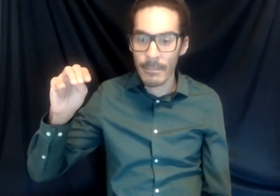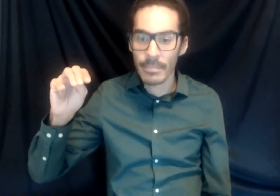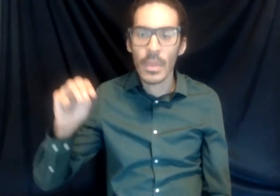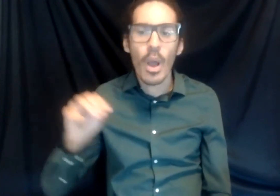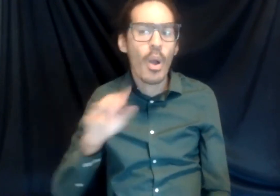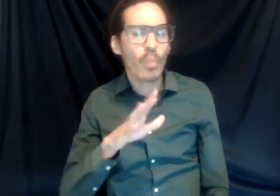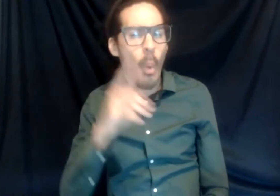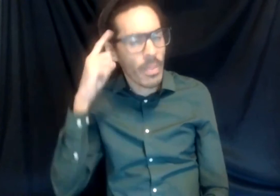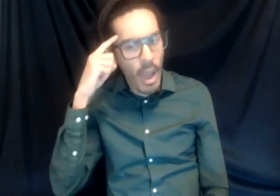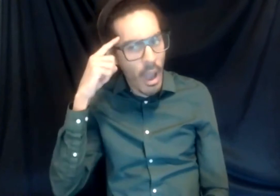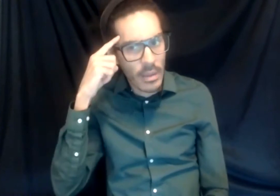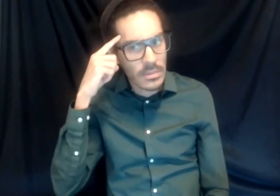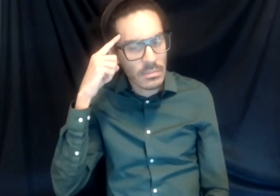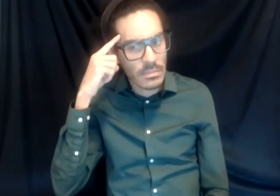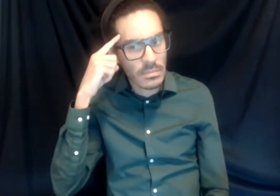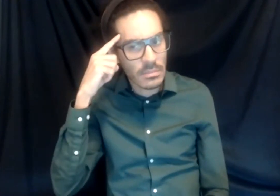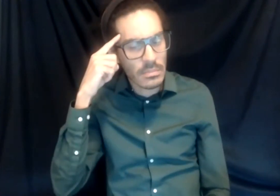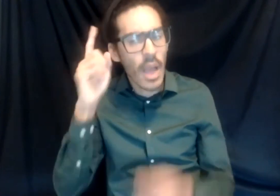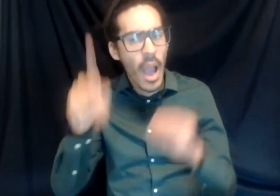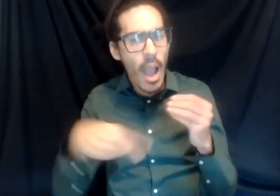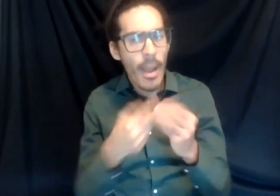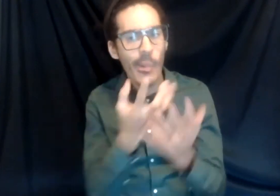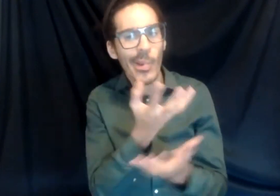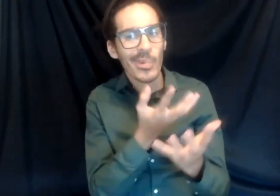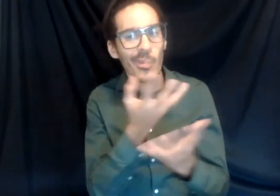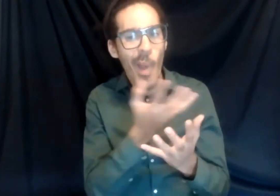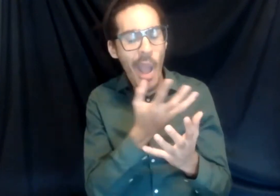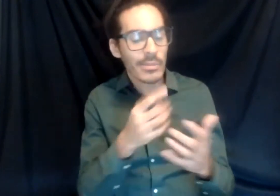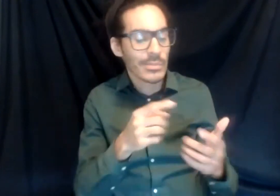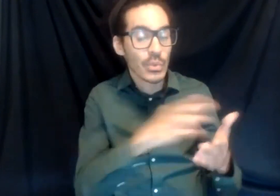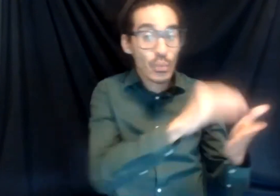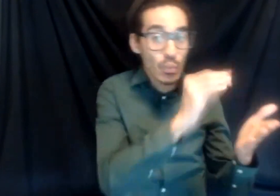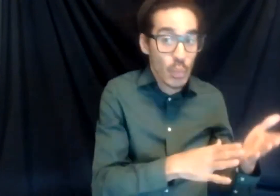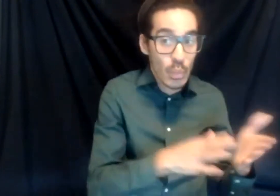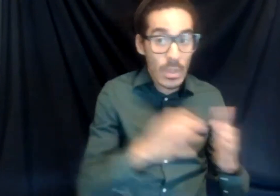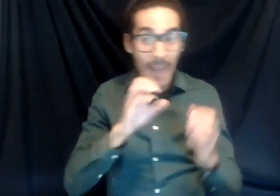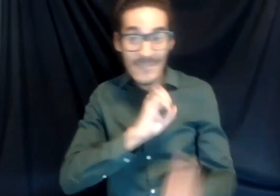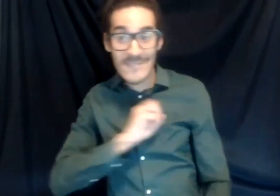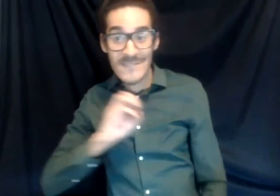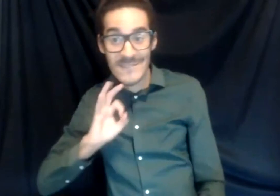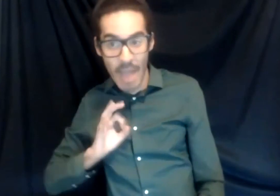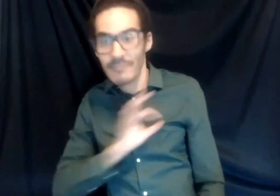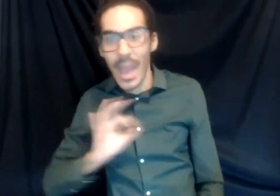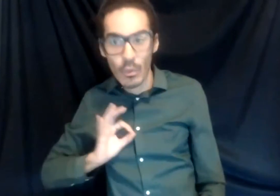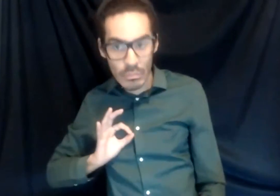about interactions between students and faculty and staff